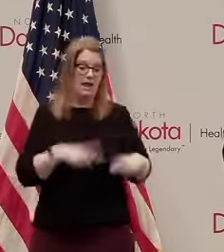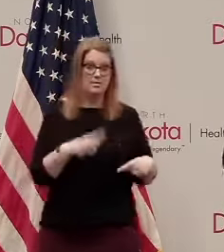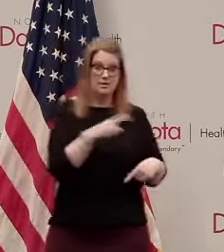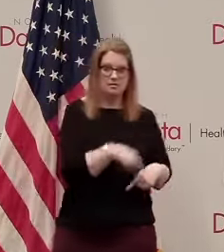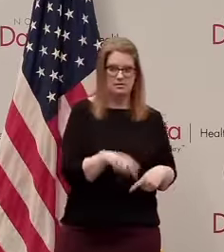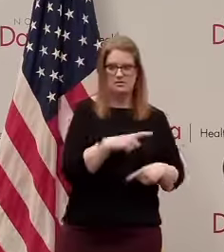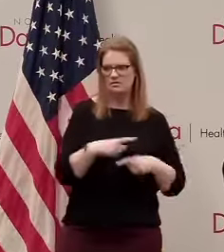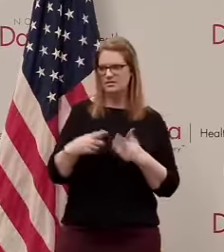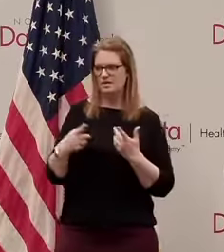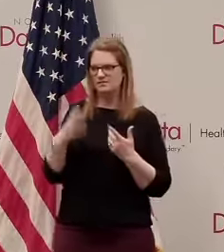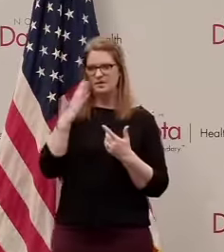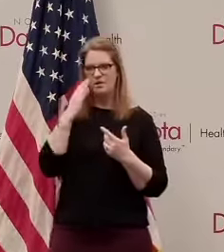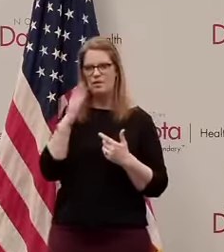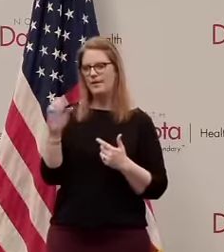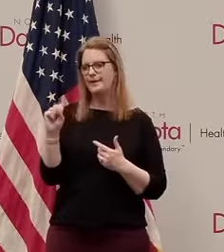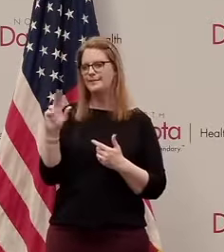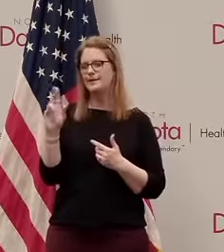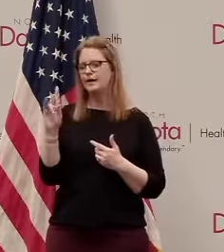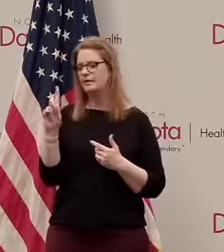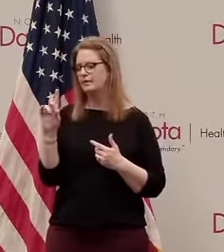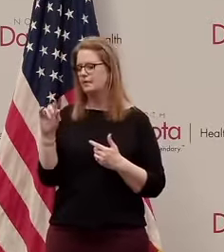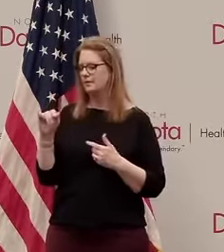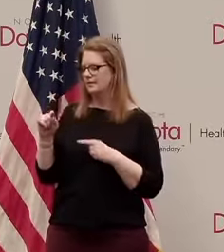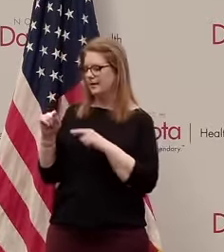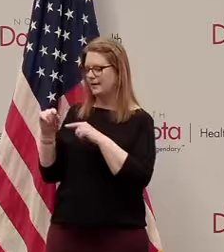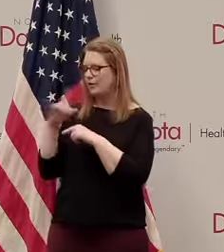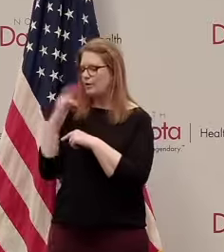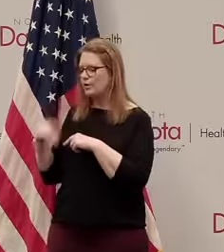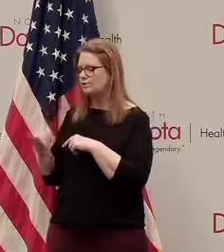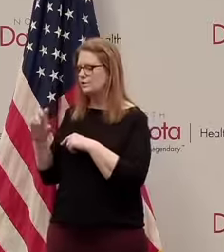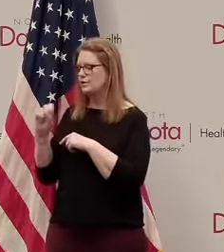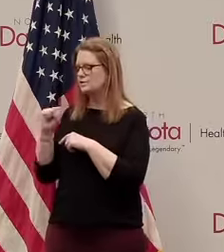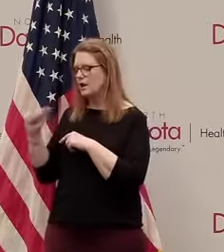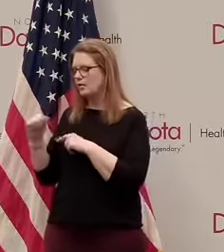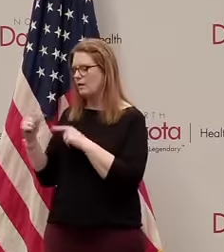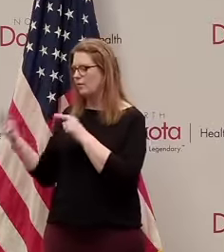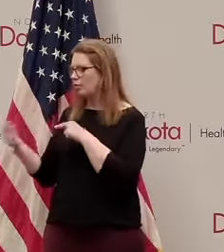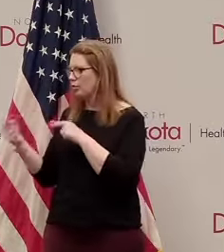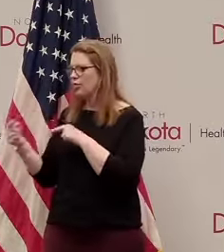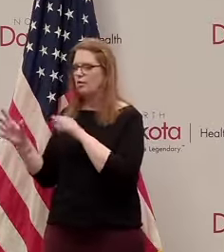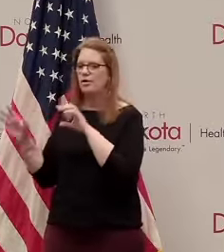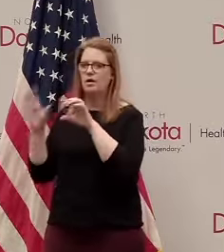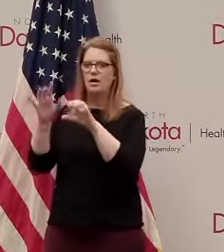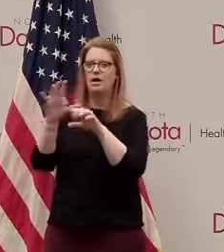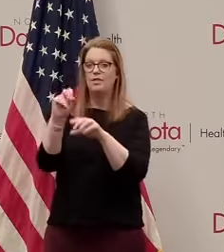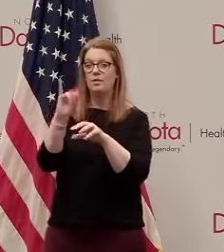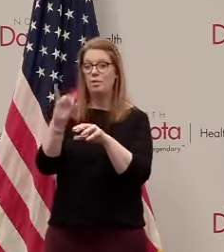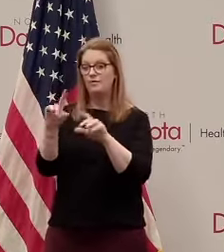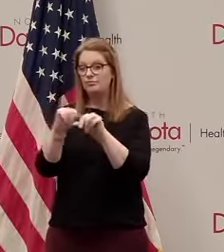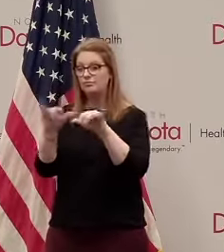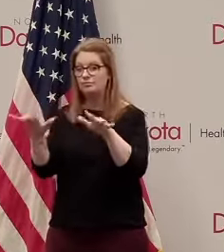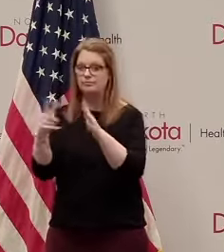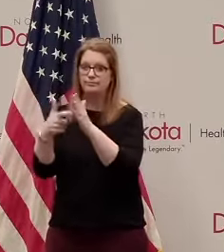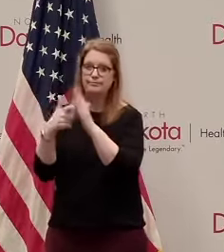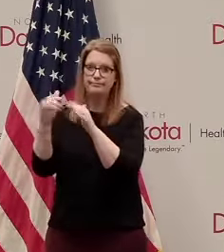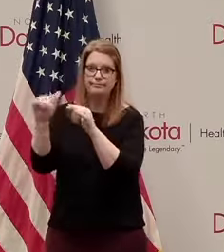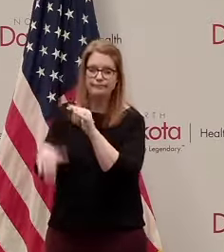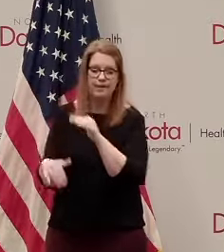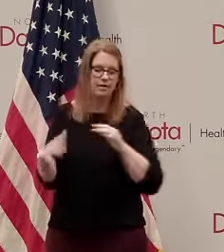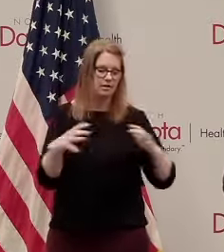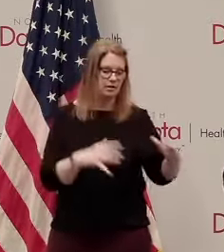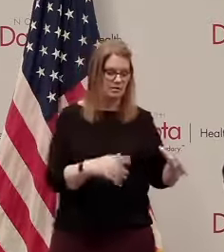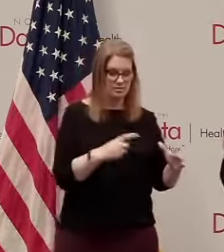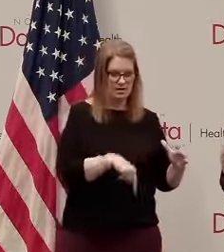availability of credit diminished they're in a lot of interest they're so this the main street lending program um changed